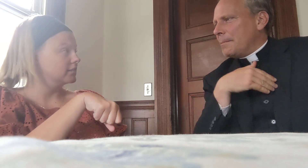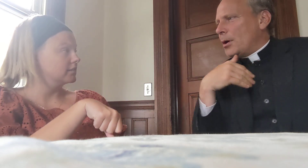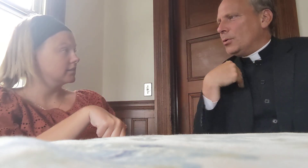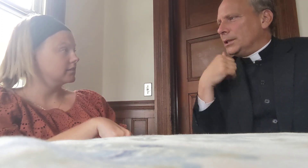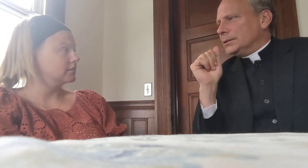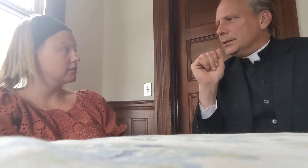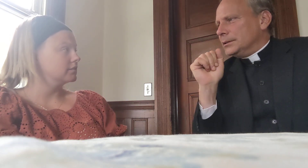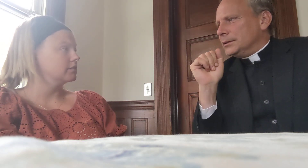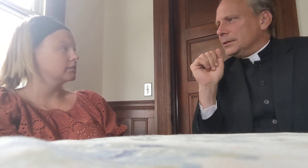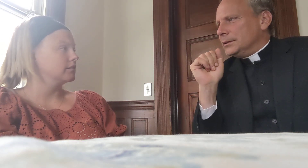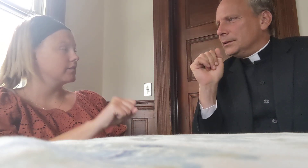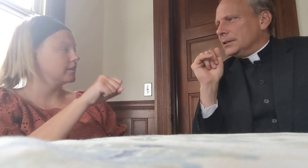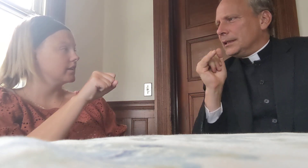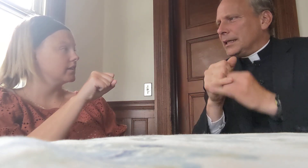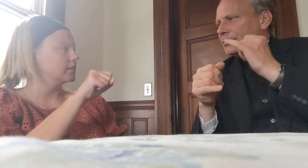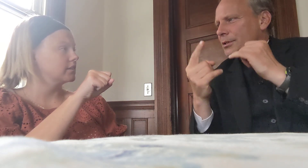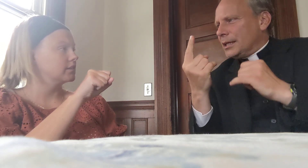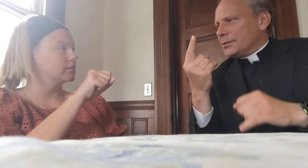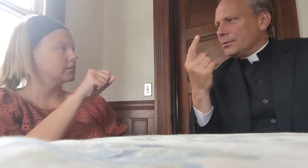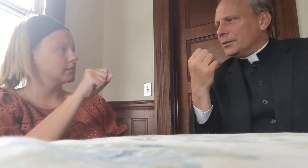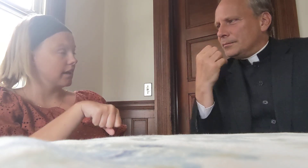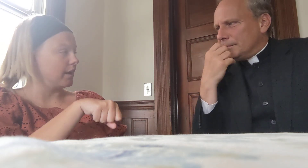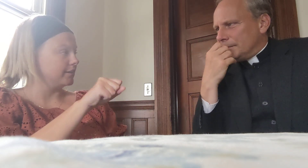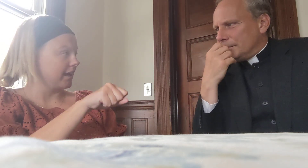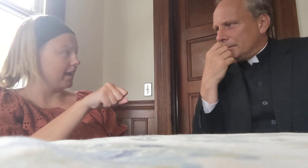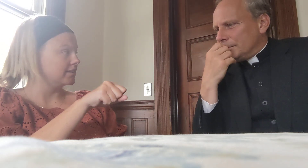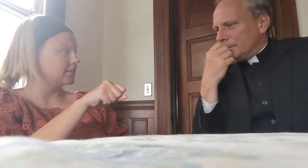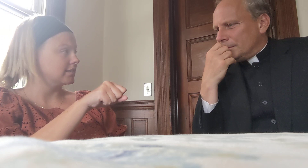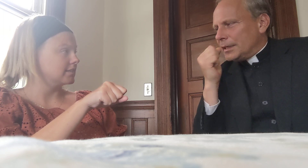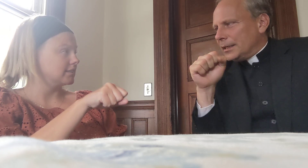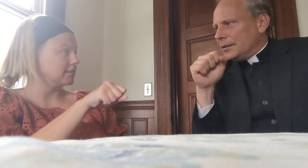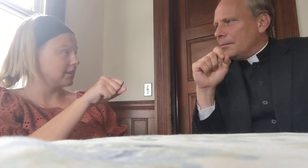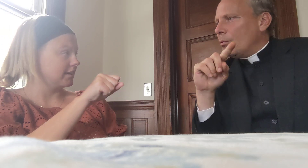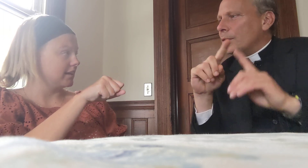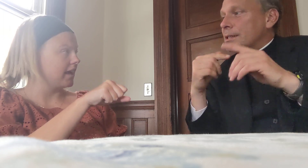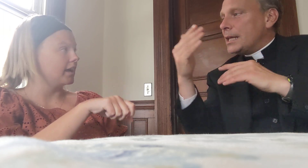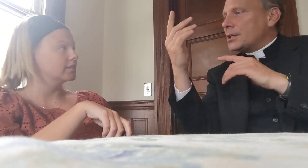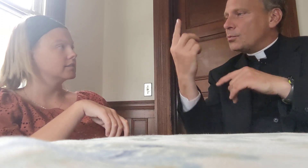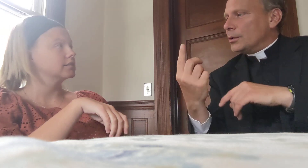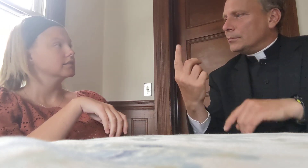Poland, I think that was the last one, yeah, but when's the next one?